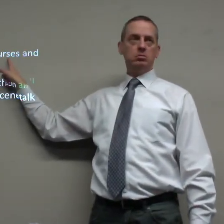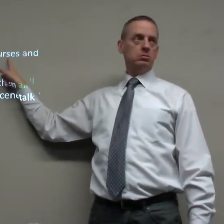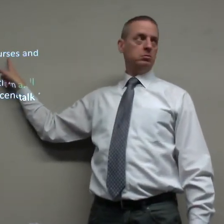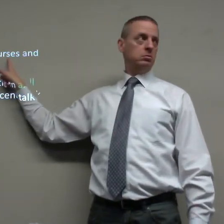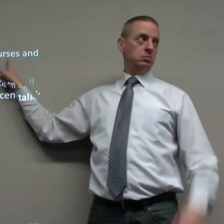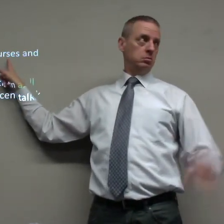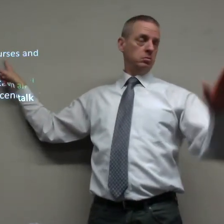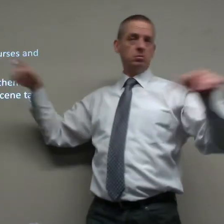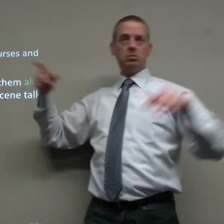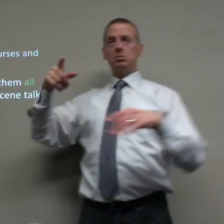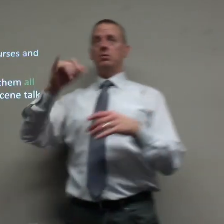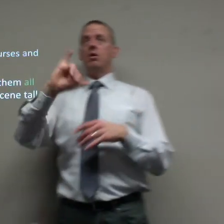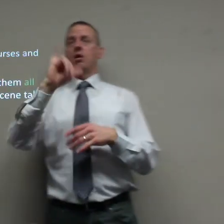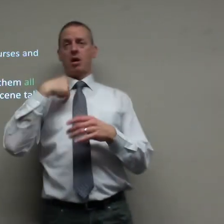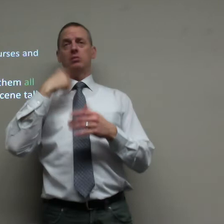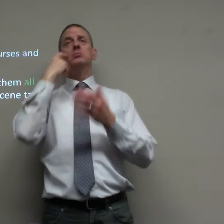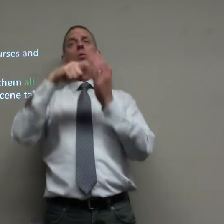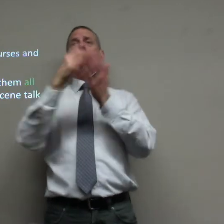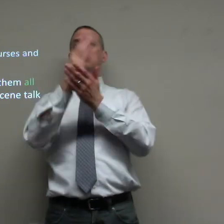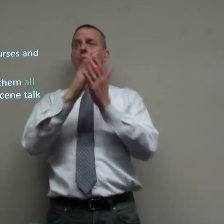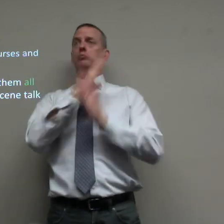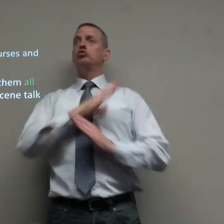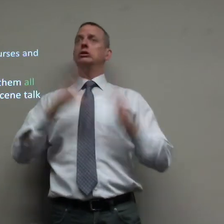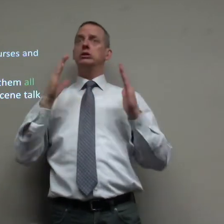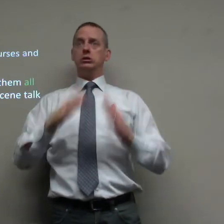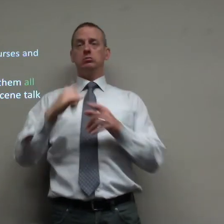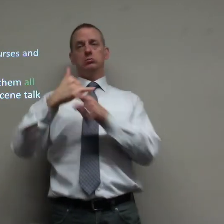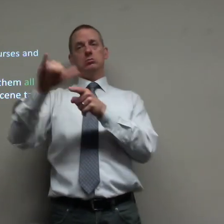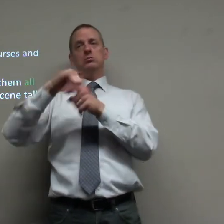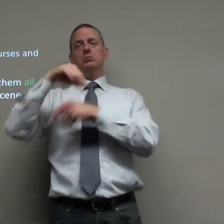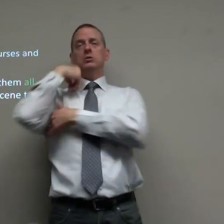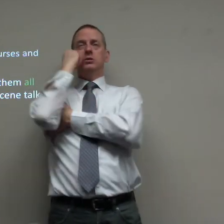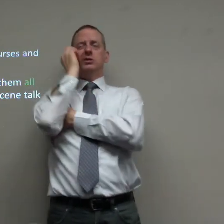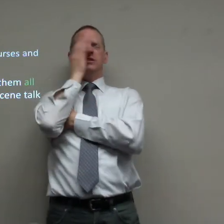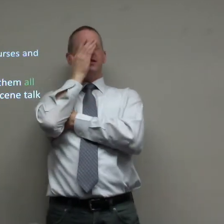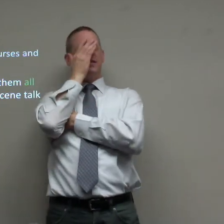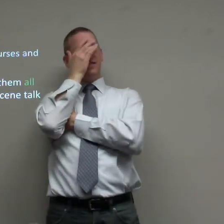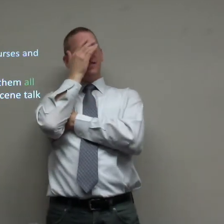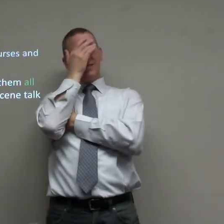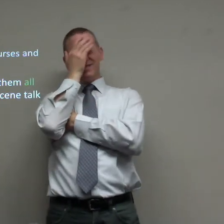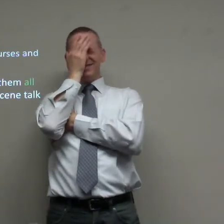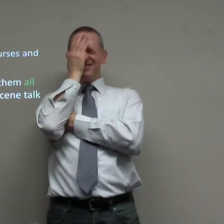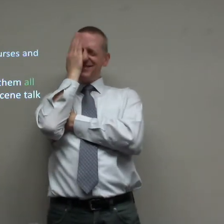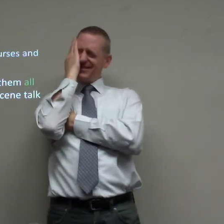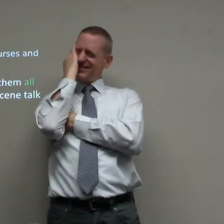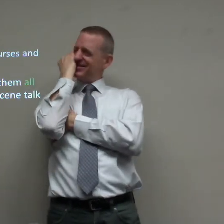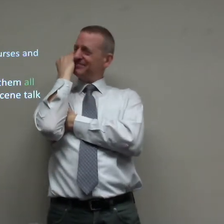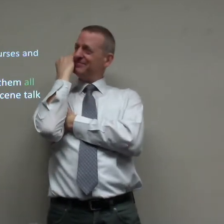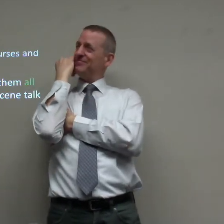curses and bitterness some Christians use obscene the top